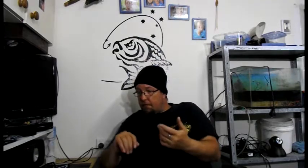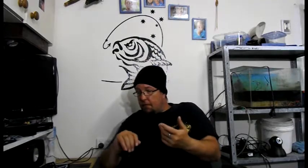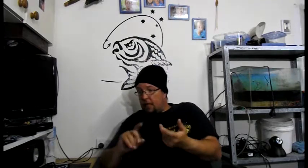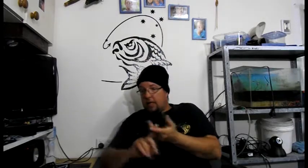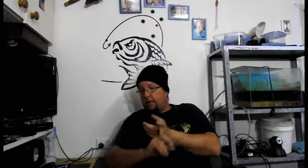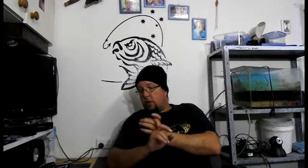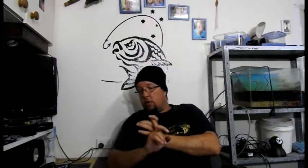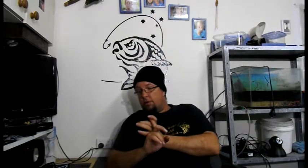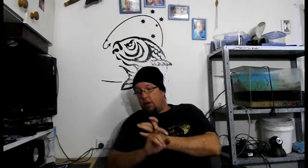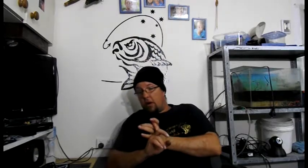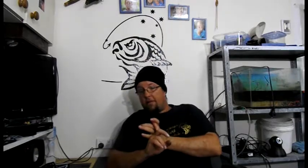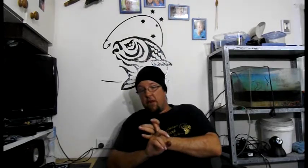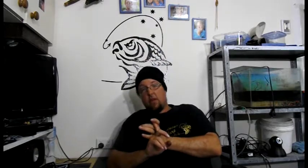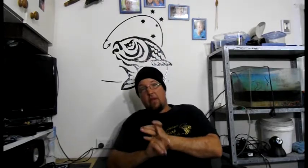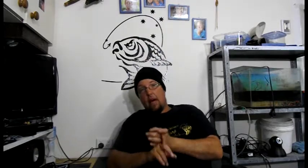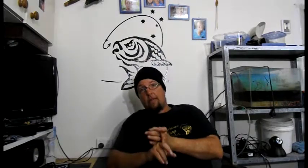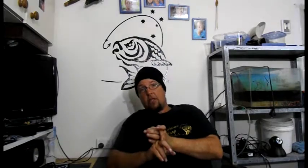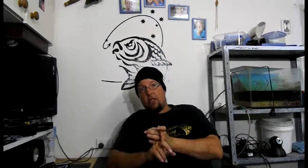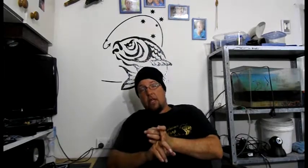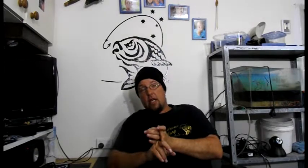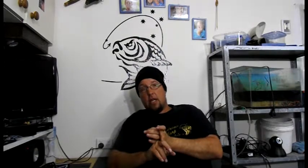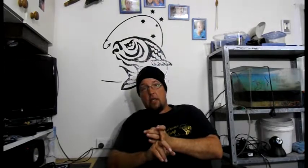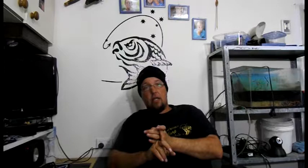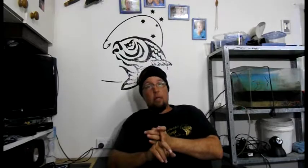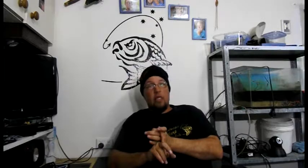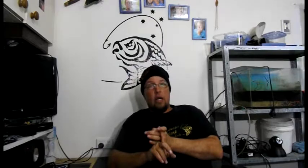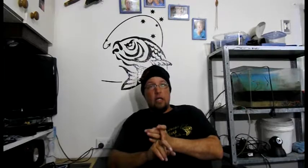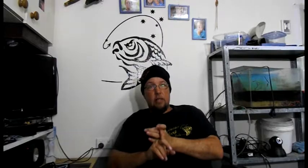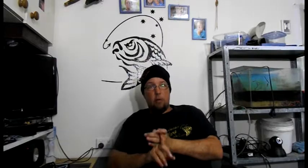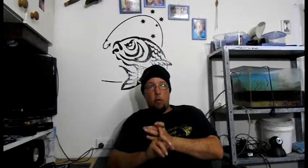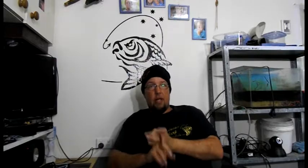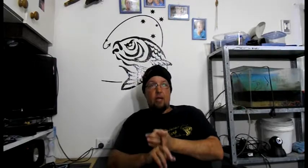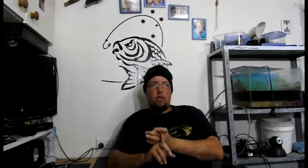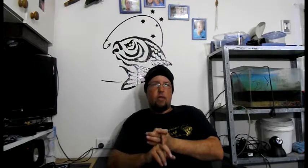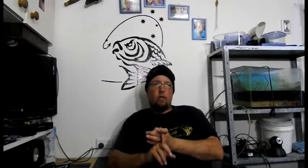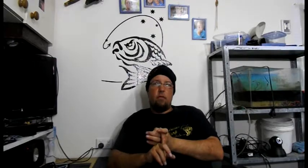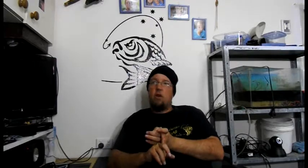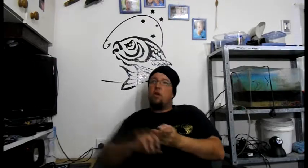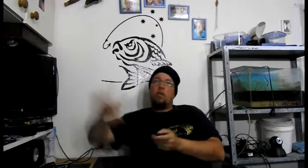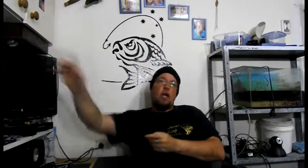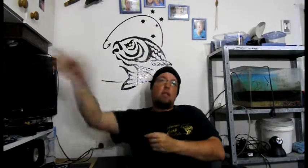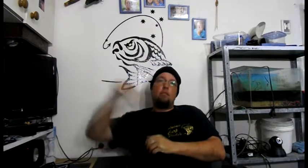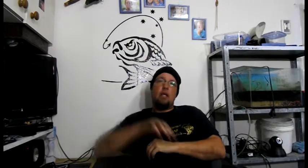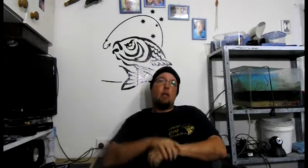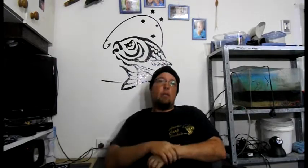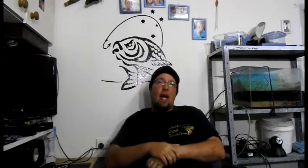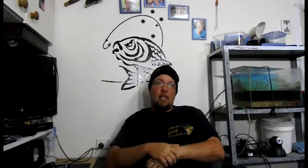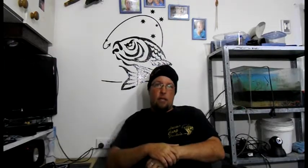Another good point I find of carp fishing is it can be done in suburban areas. You go to the middle of Blacktown.